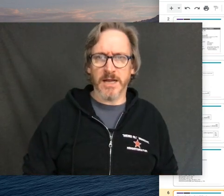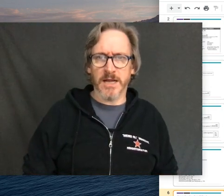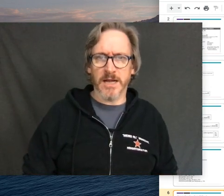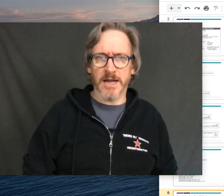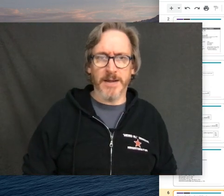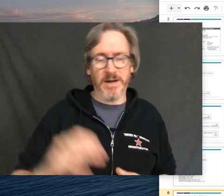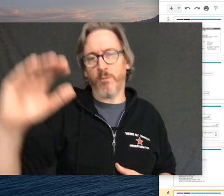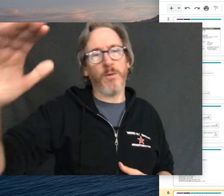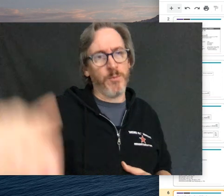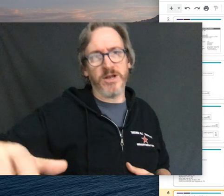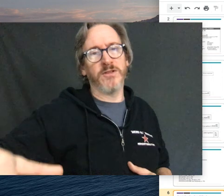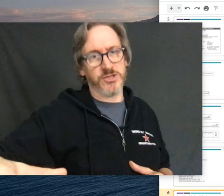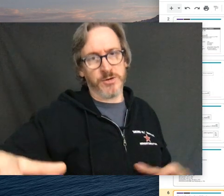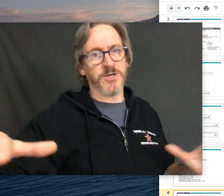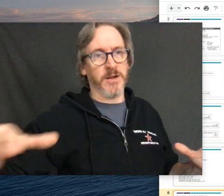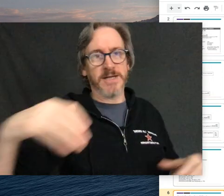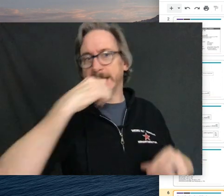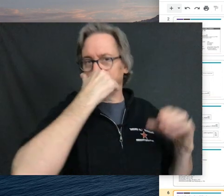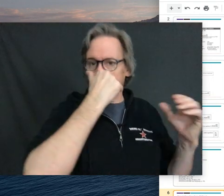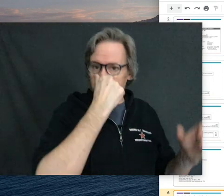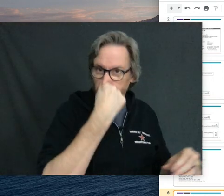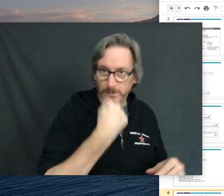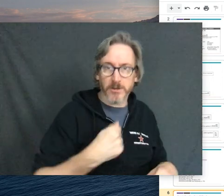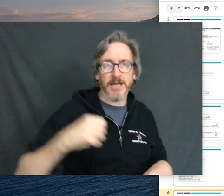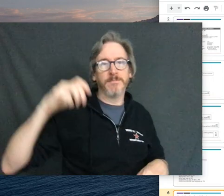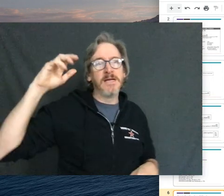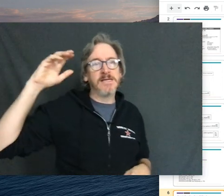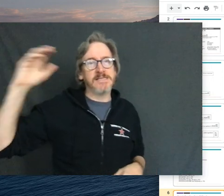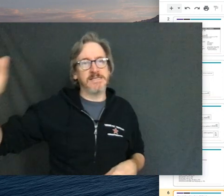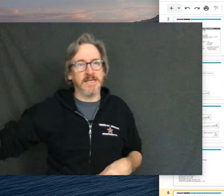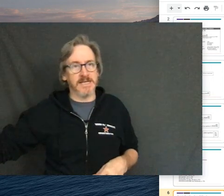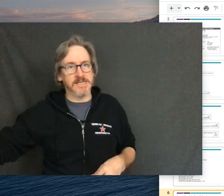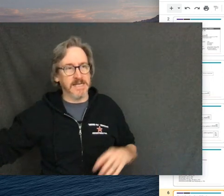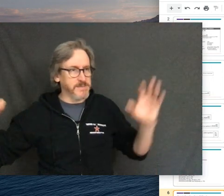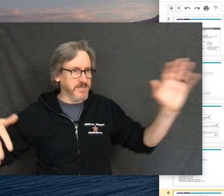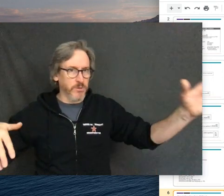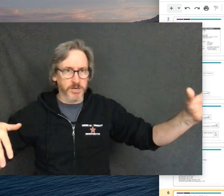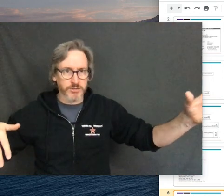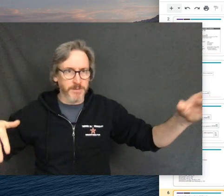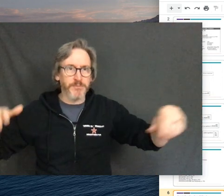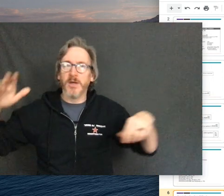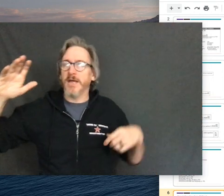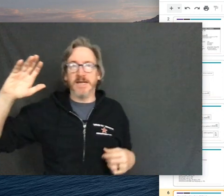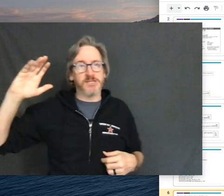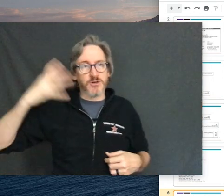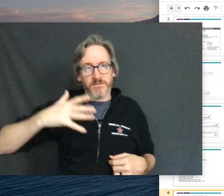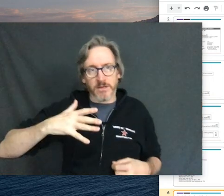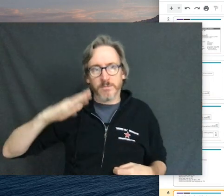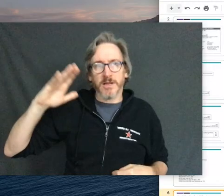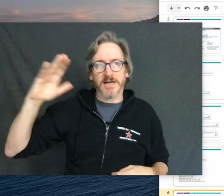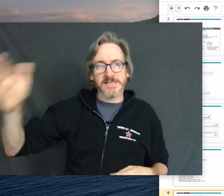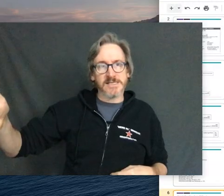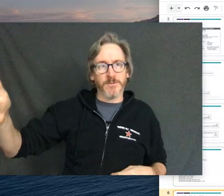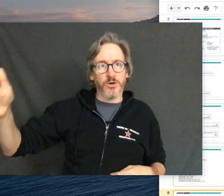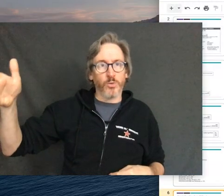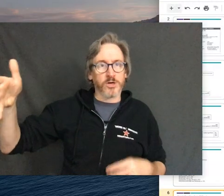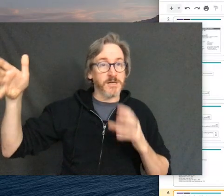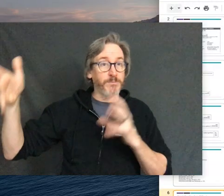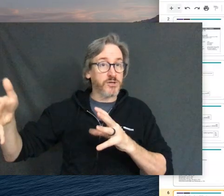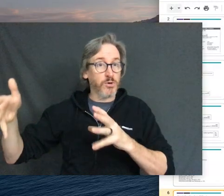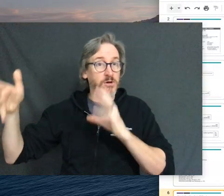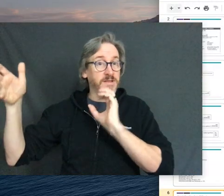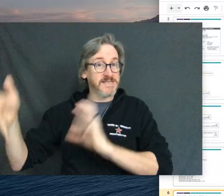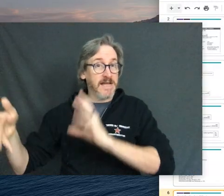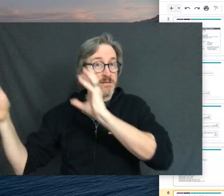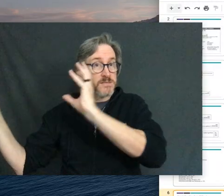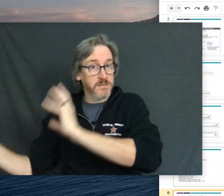then, uh, but we put it in the description anyways, guy goes to a football game. He's about to go on a trip. He needs to travel alarm clock, see someone who works